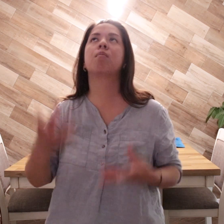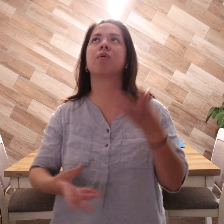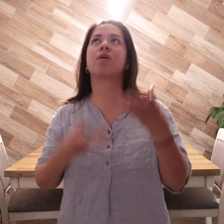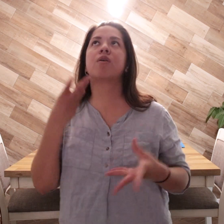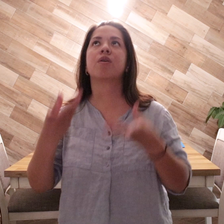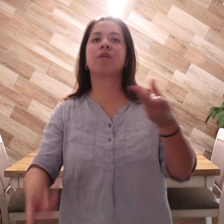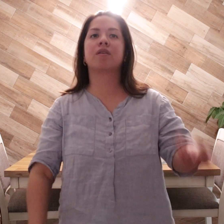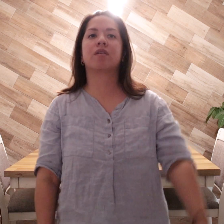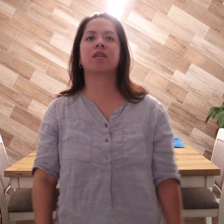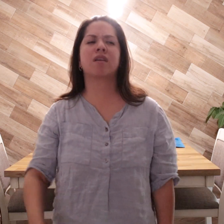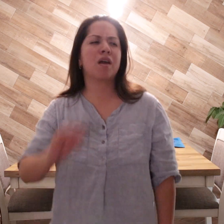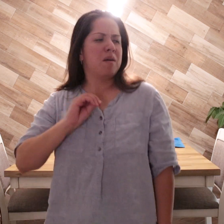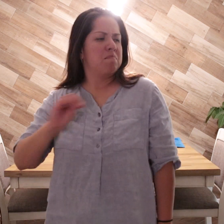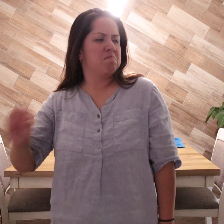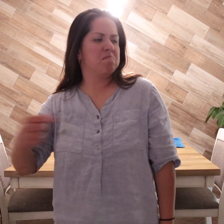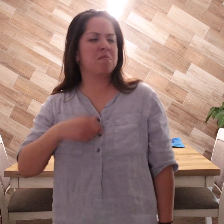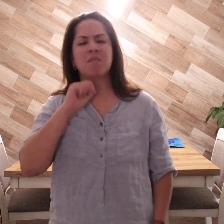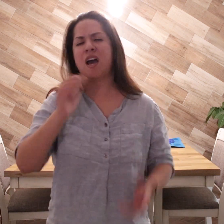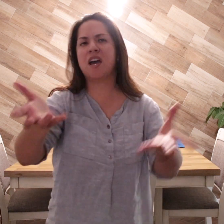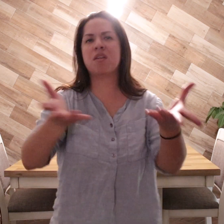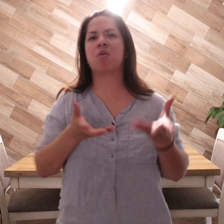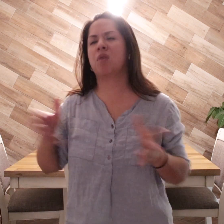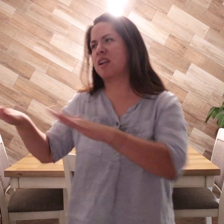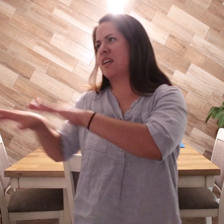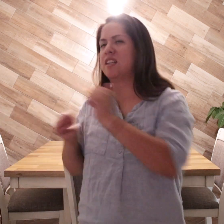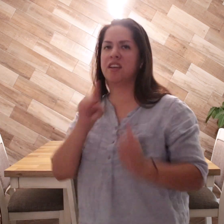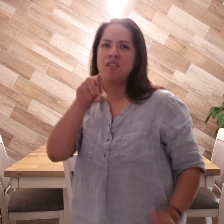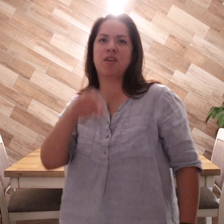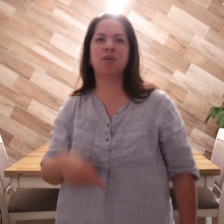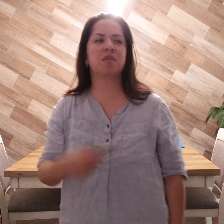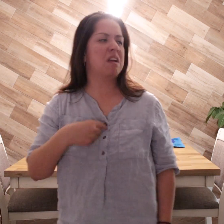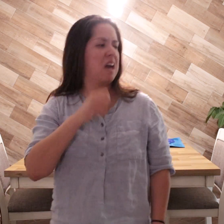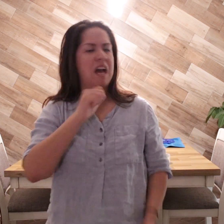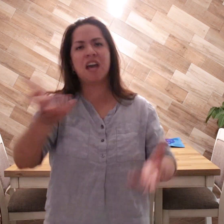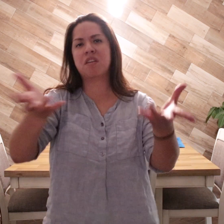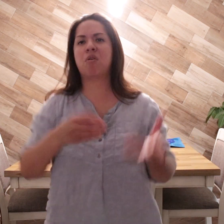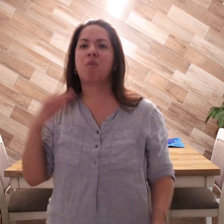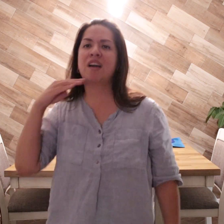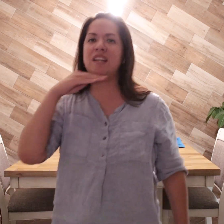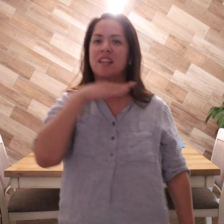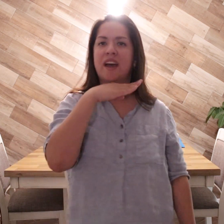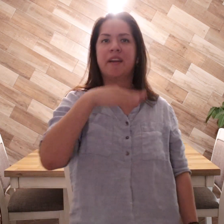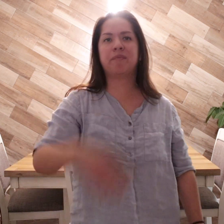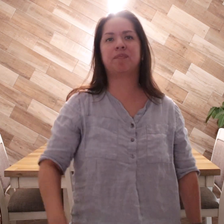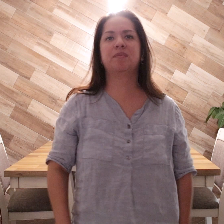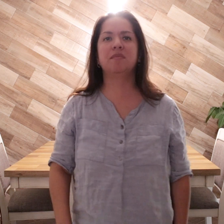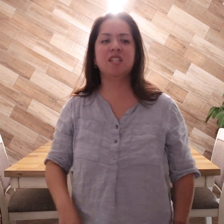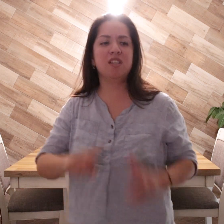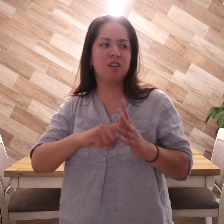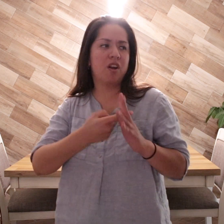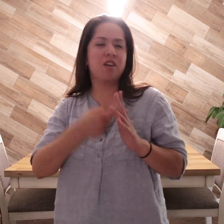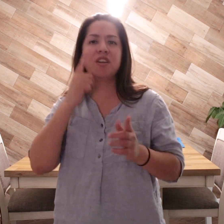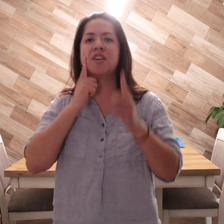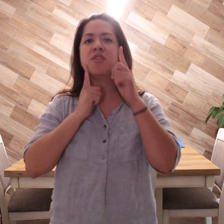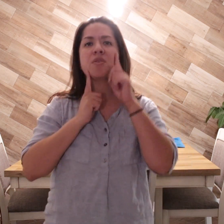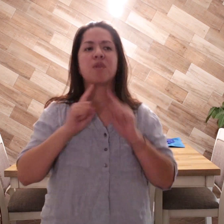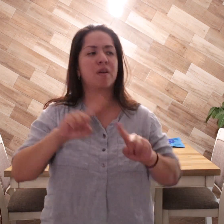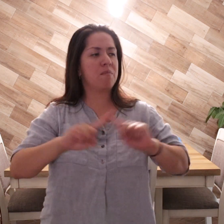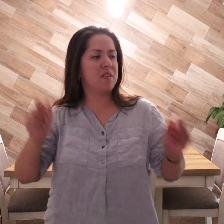burn I didn't wanna leave it, I didn't wanna lie Started to cry but